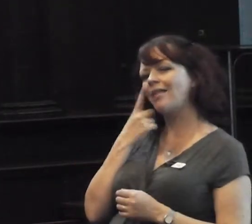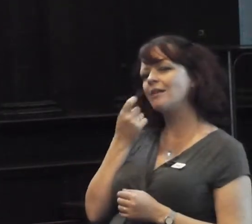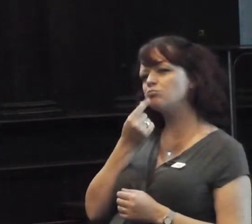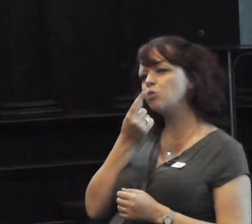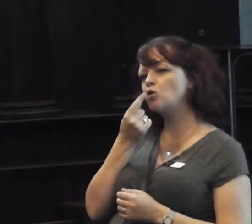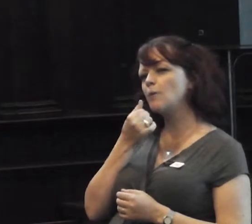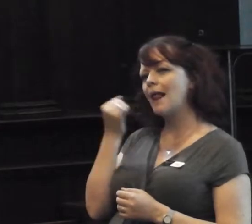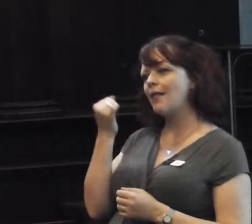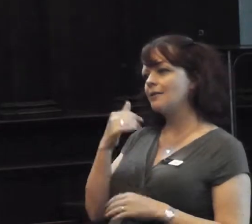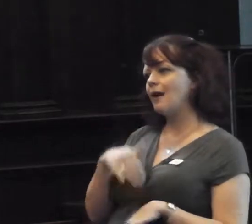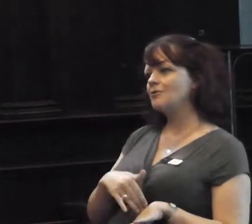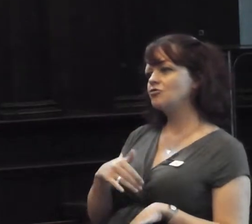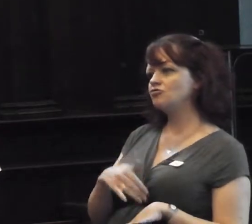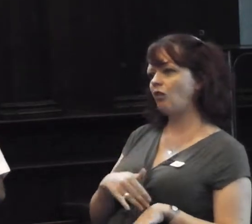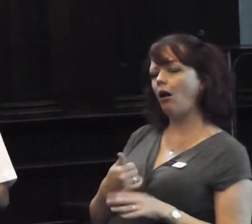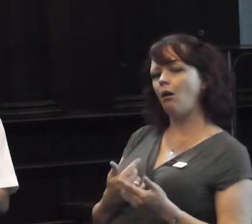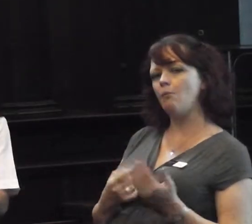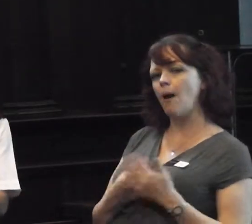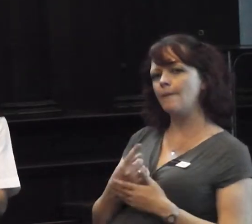I'm going to love you.